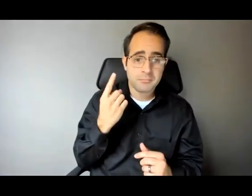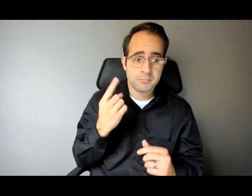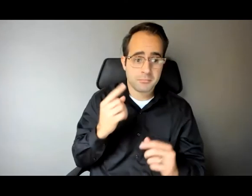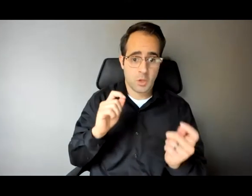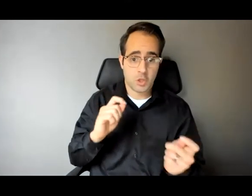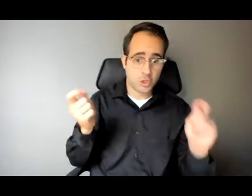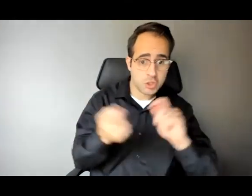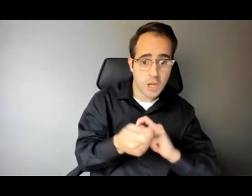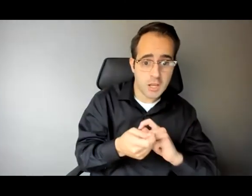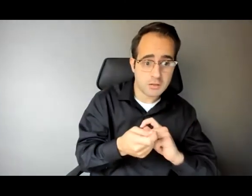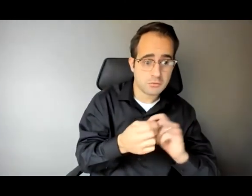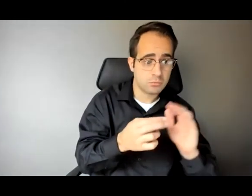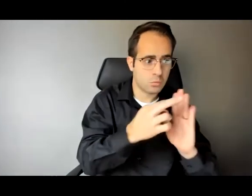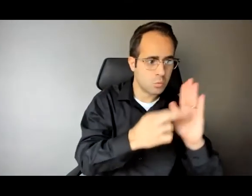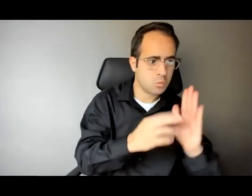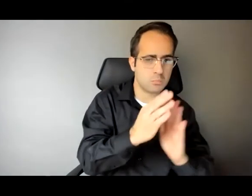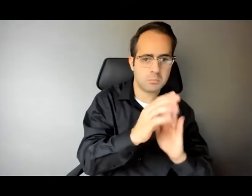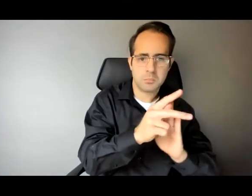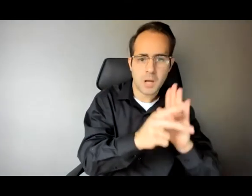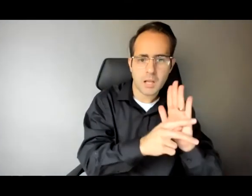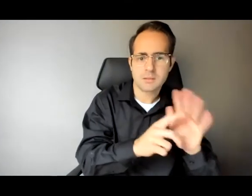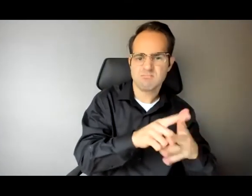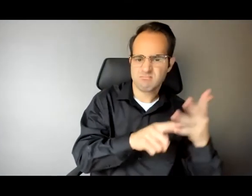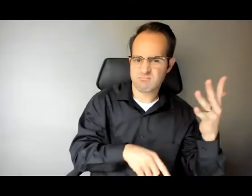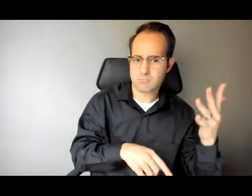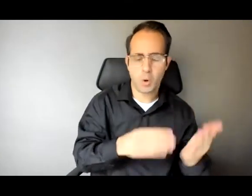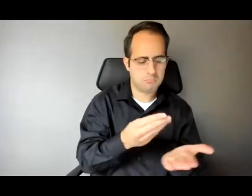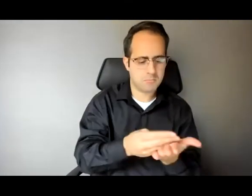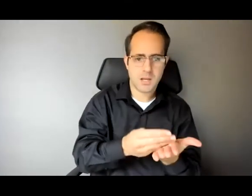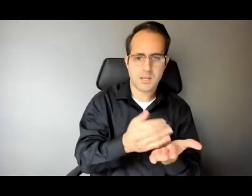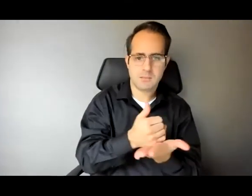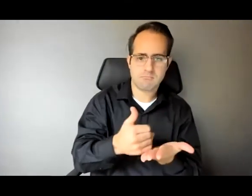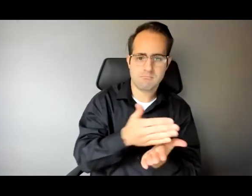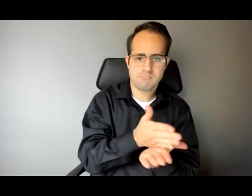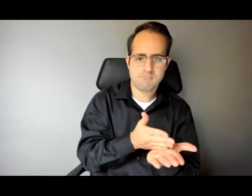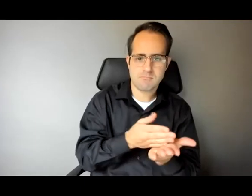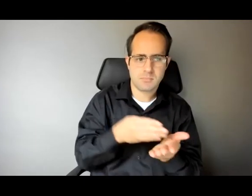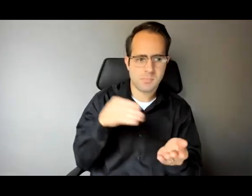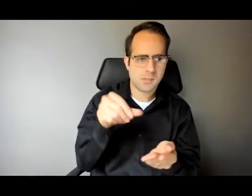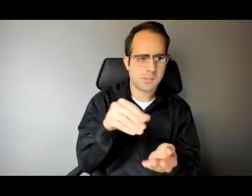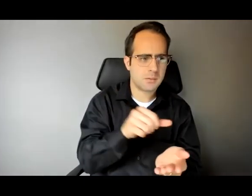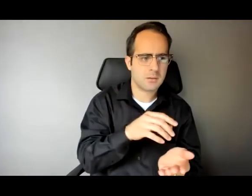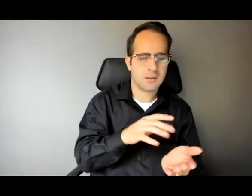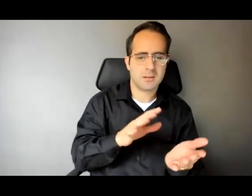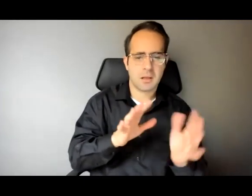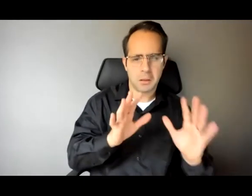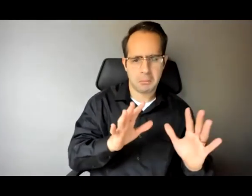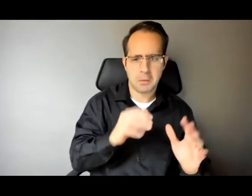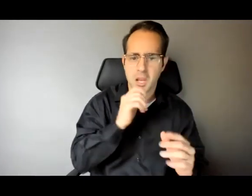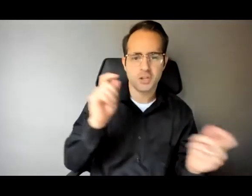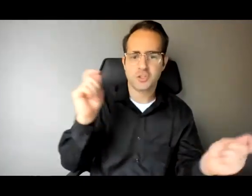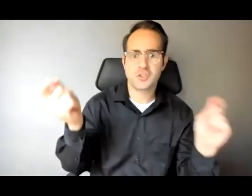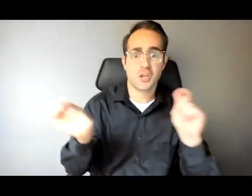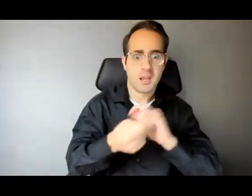shifting budgets yes budgets are important budgets are a statement of your priorities but I think for us to get back to a